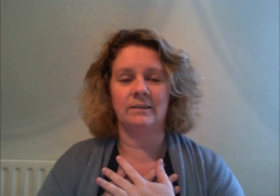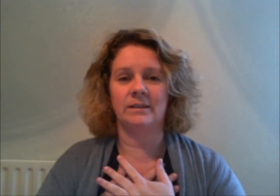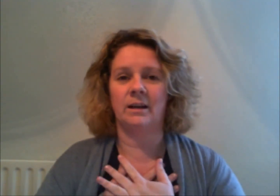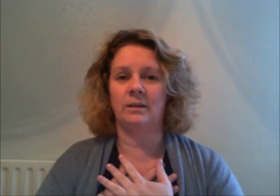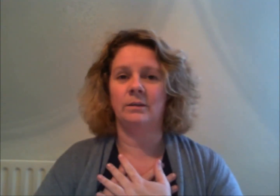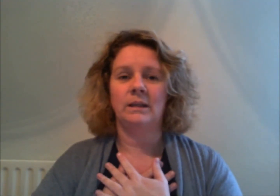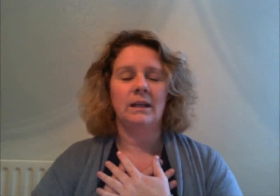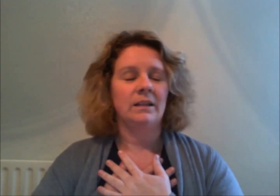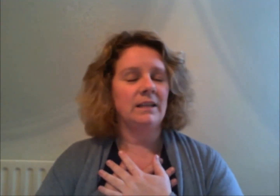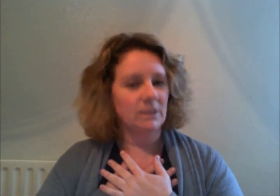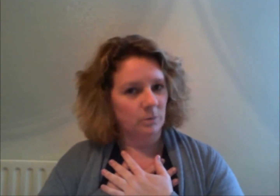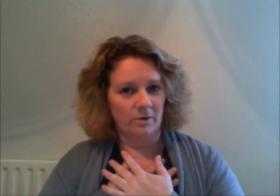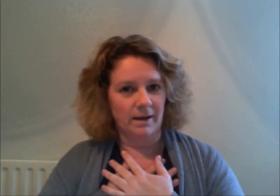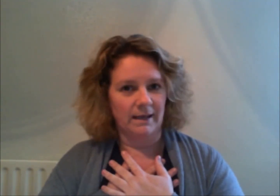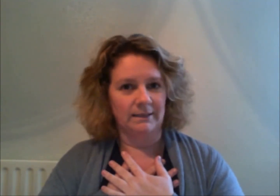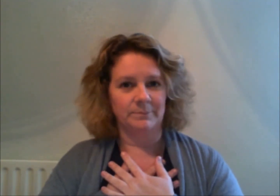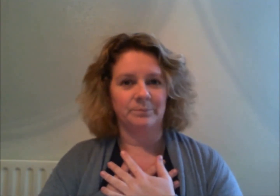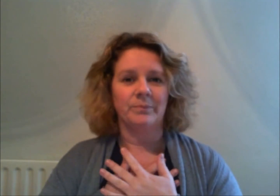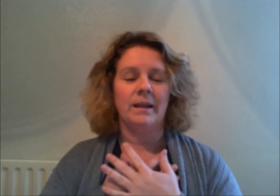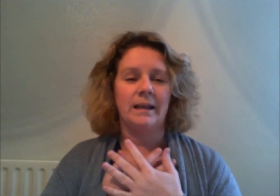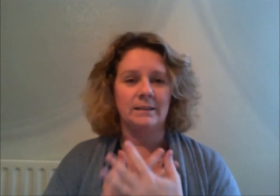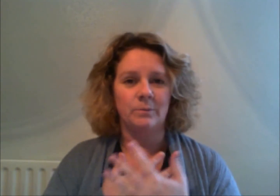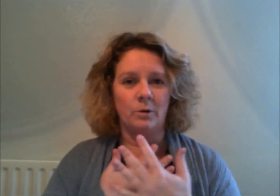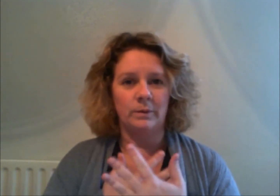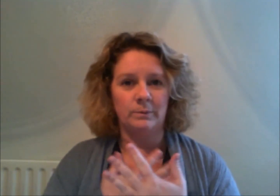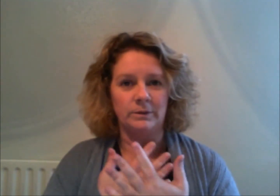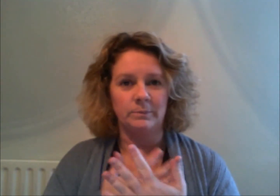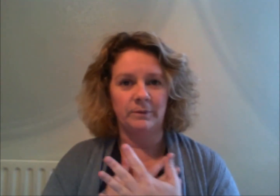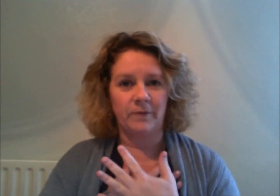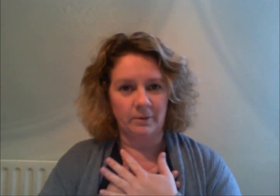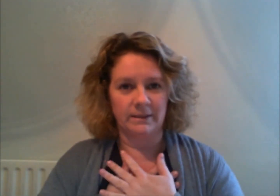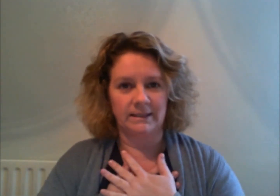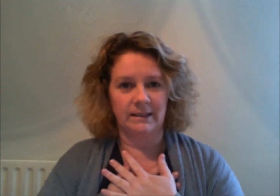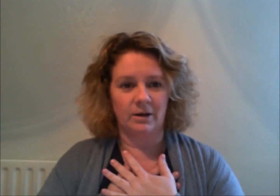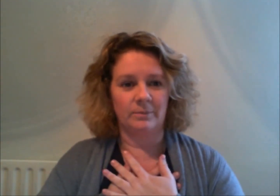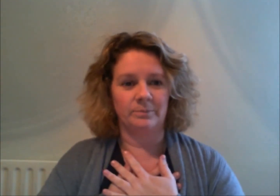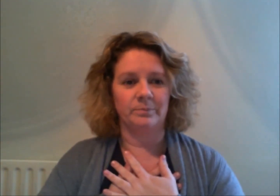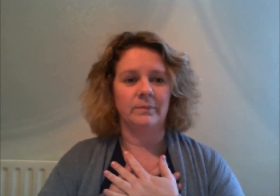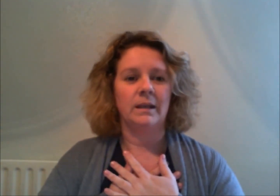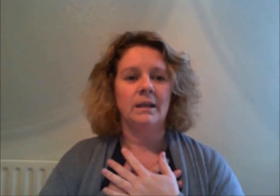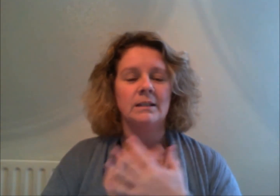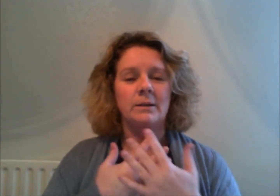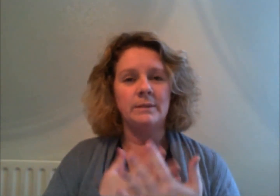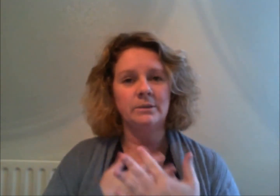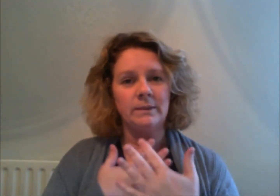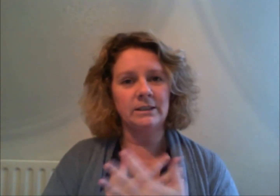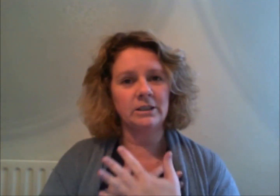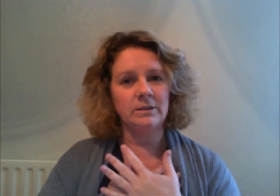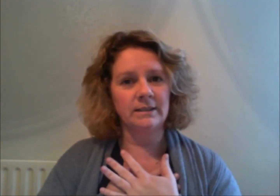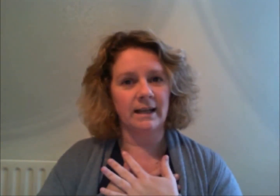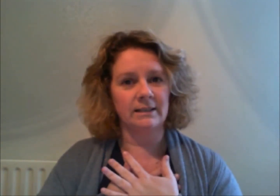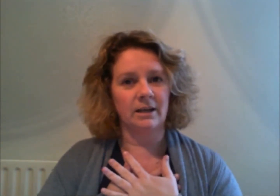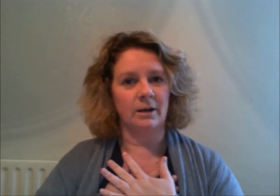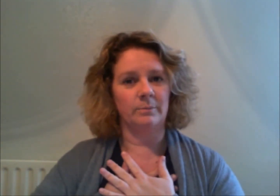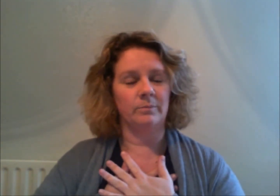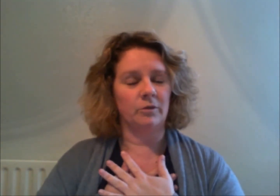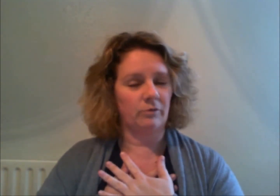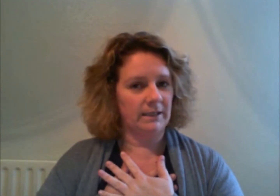so this worry is what we would be focusing on so we do the setup three